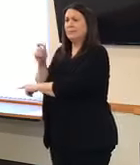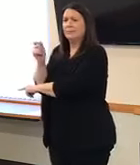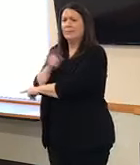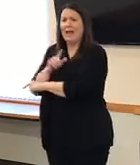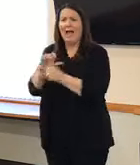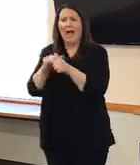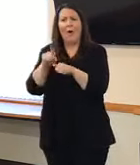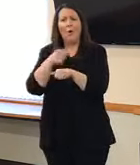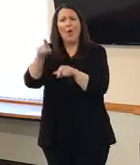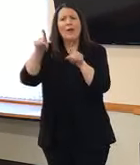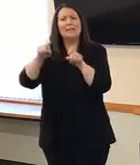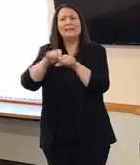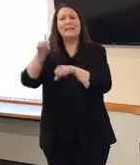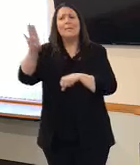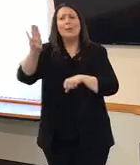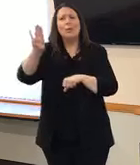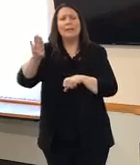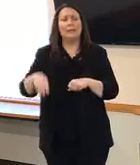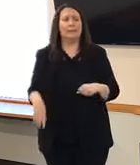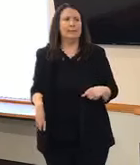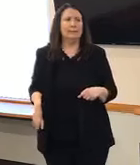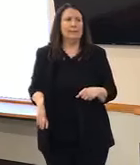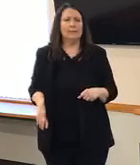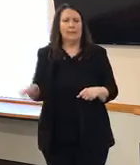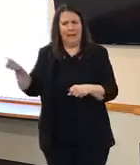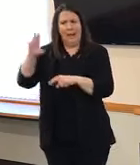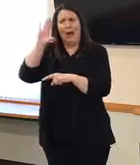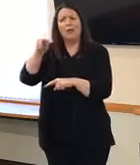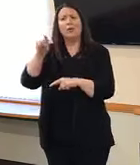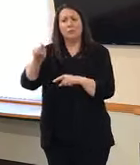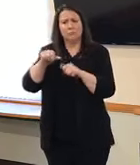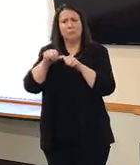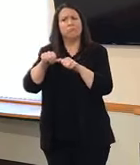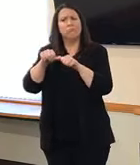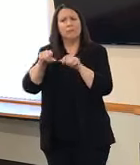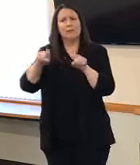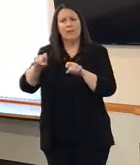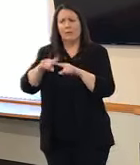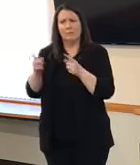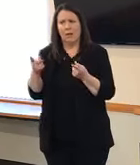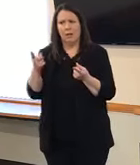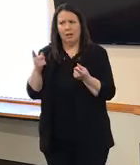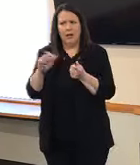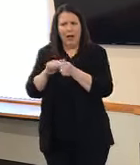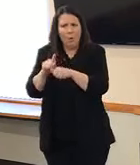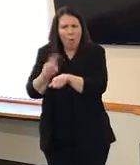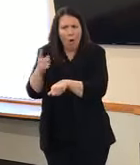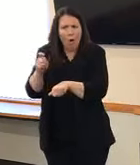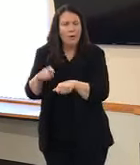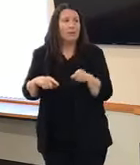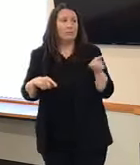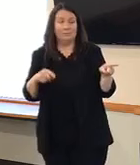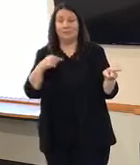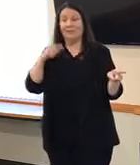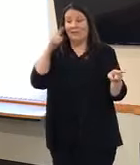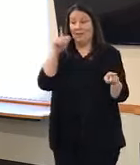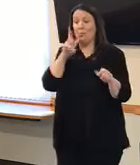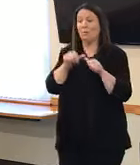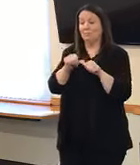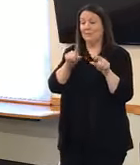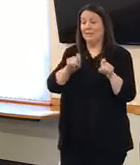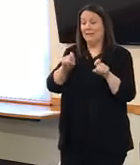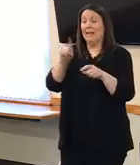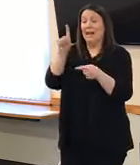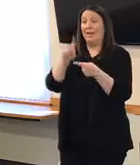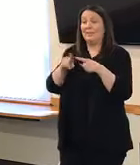how long? The testing at McLean. I know it was supposed to go on and it didn't say when it was going to end. I think they're going to try to keep testing until they